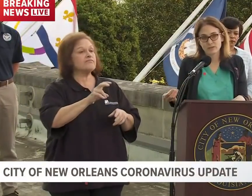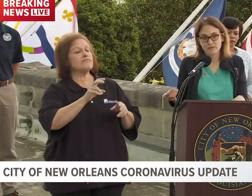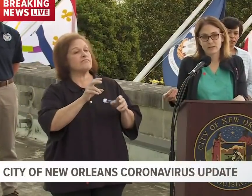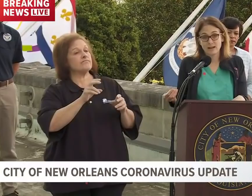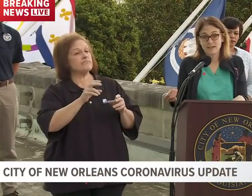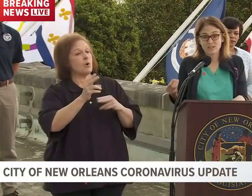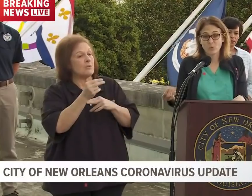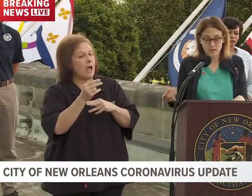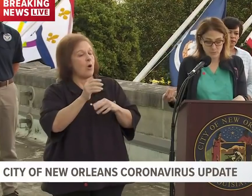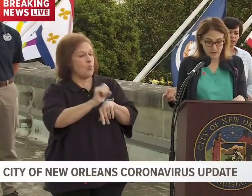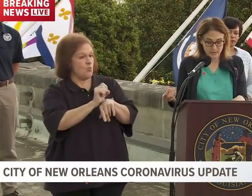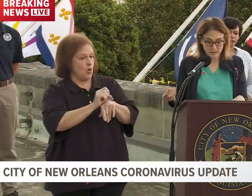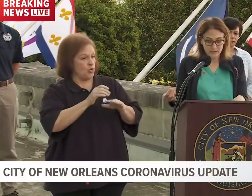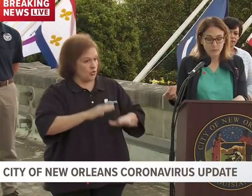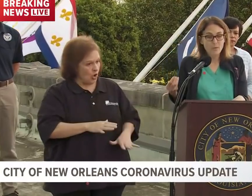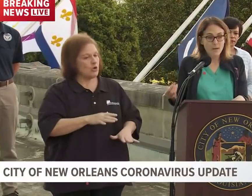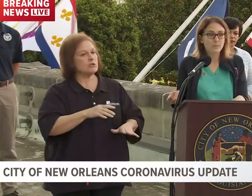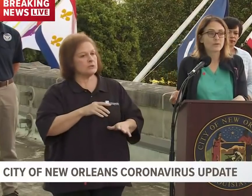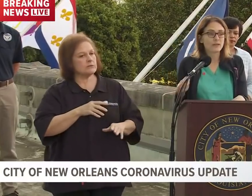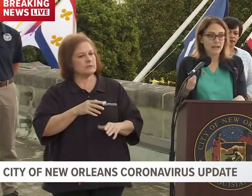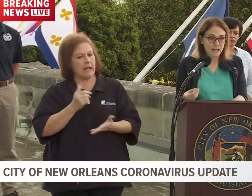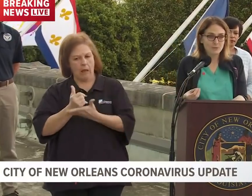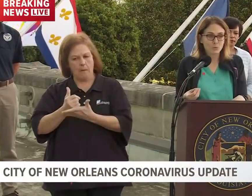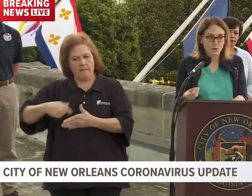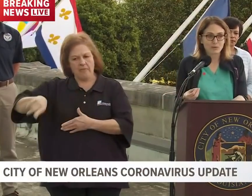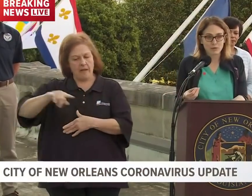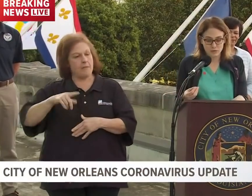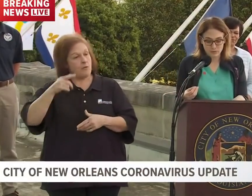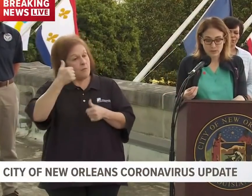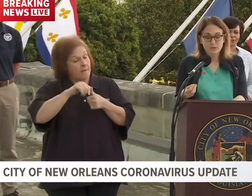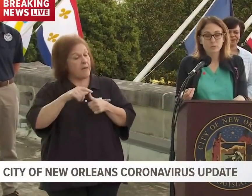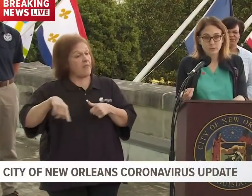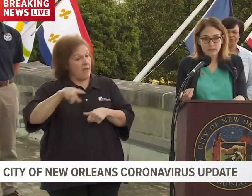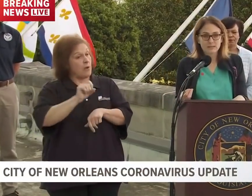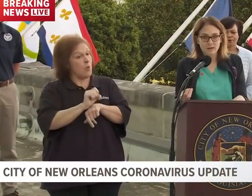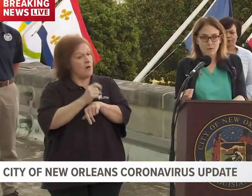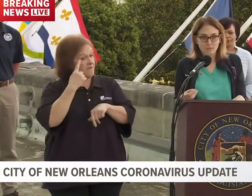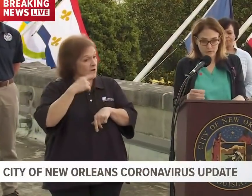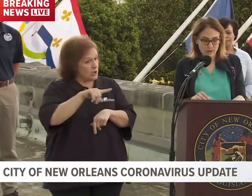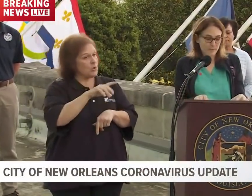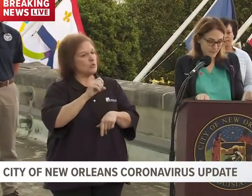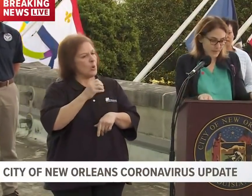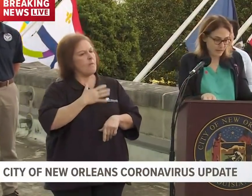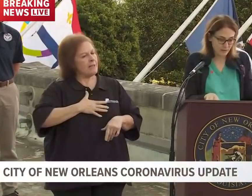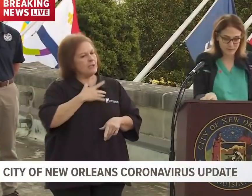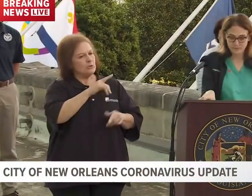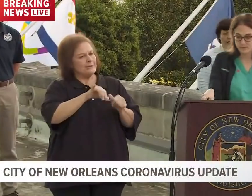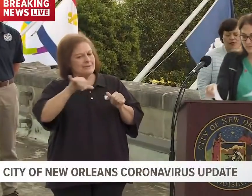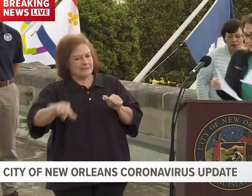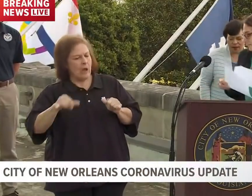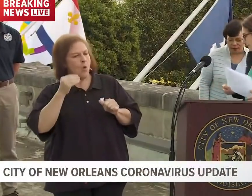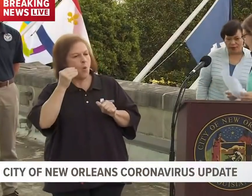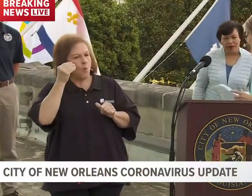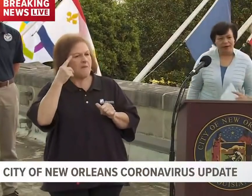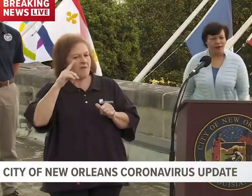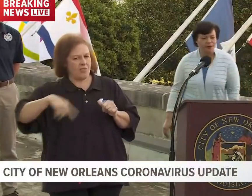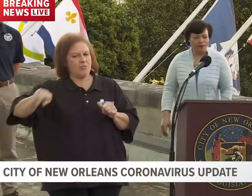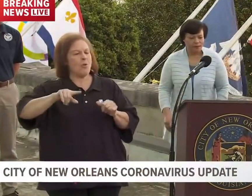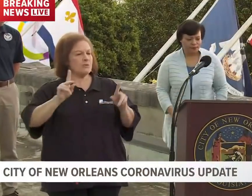professionals every day. That's a win-win. Remember, they came to work for you, so please stay home for them. Thank you. Thank you